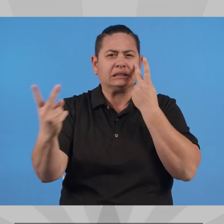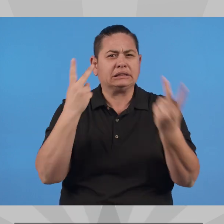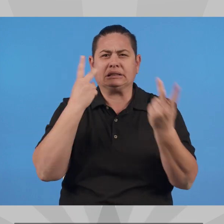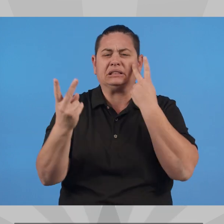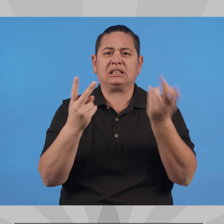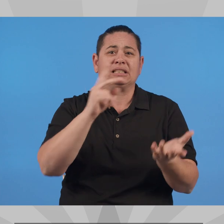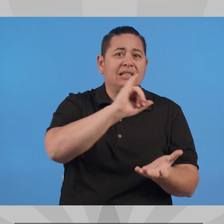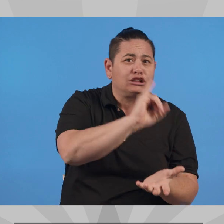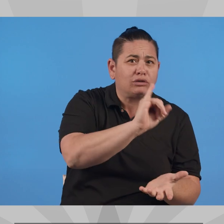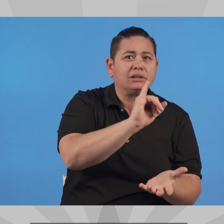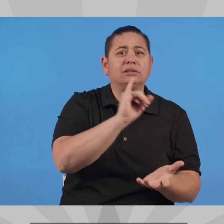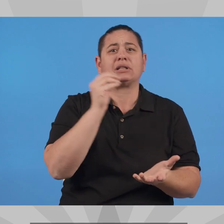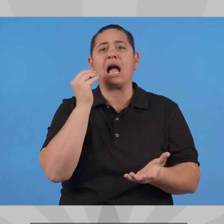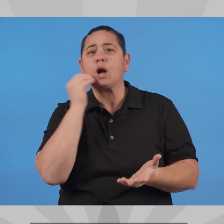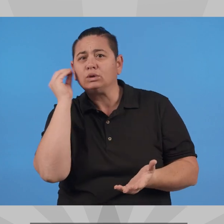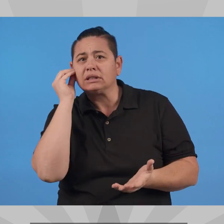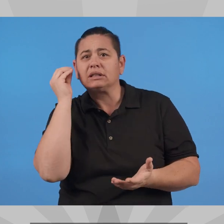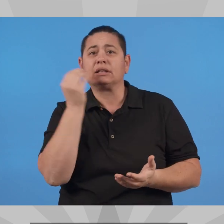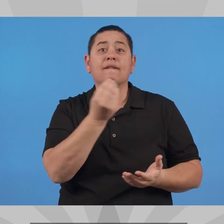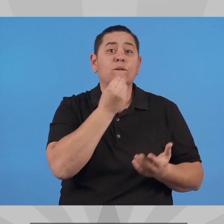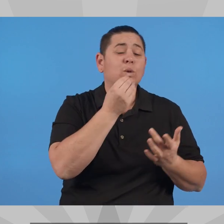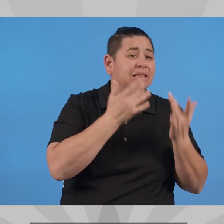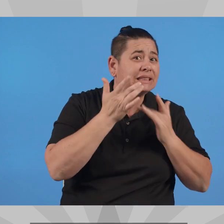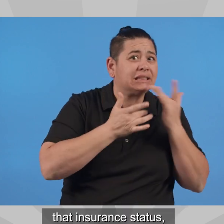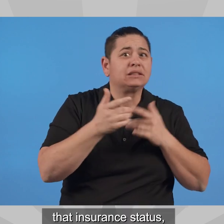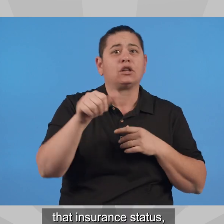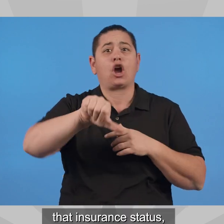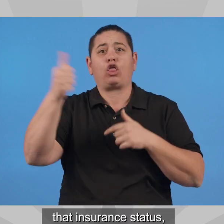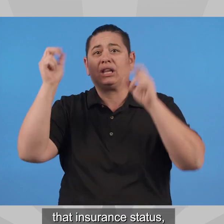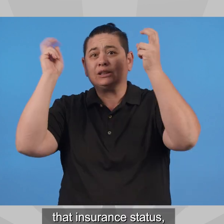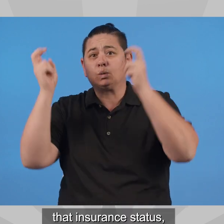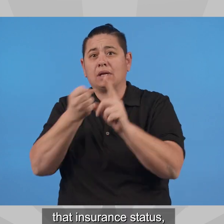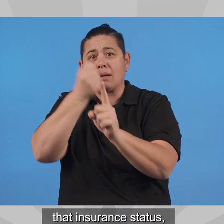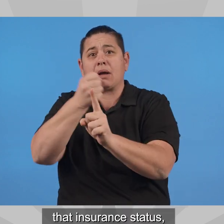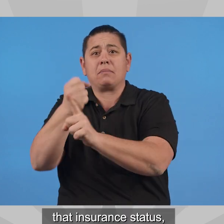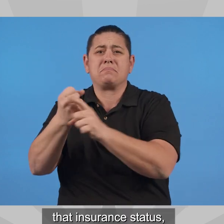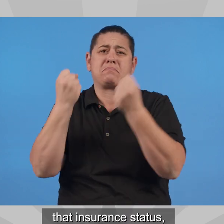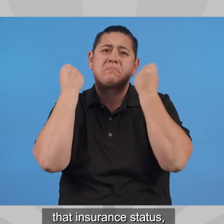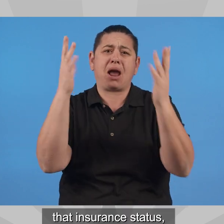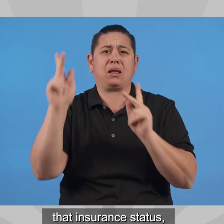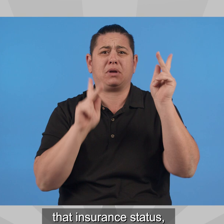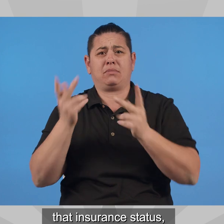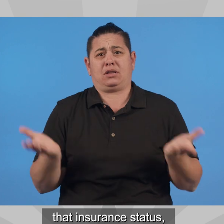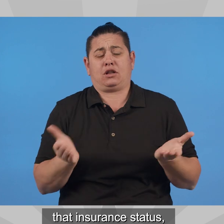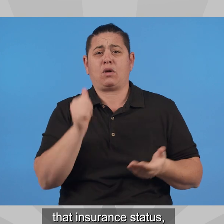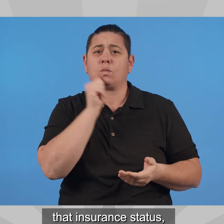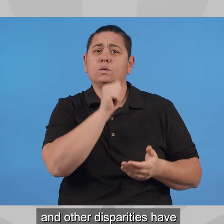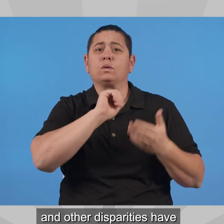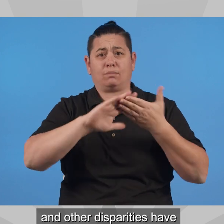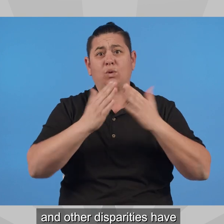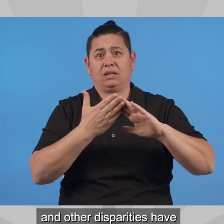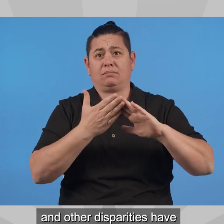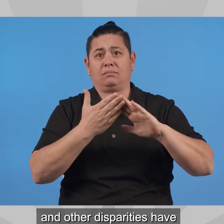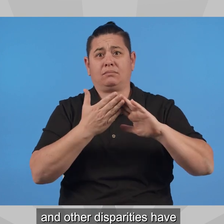years as an ER nurse, she saw firsthand the impact that insurance status, housing, food insecurity,